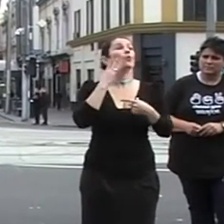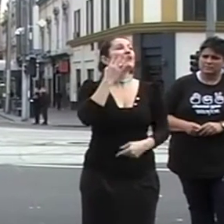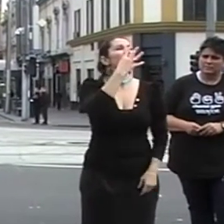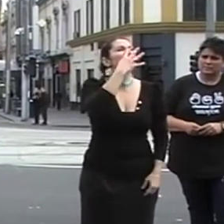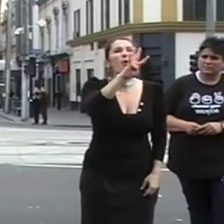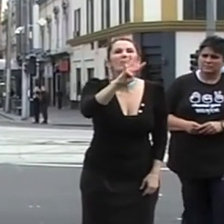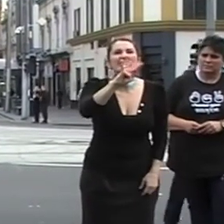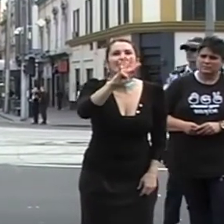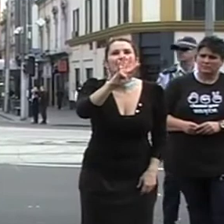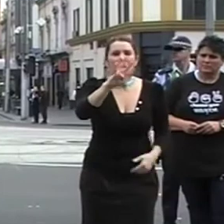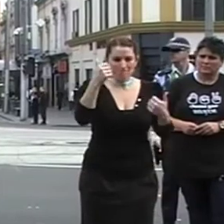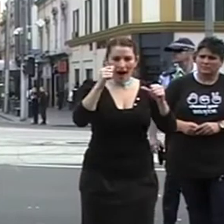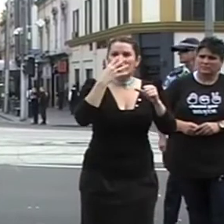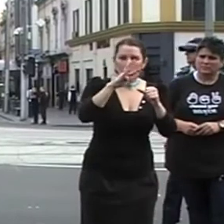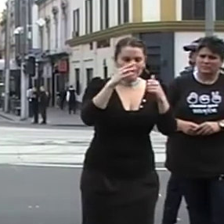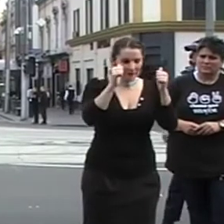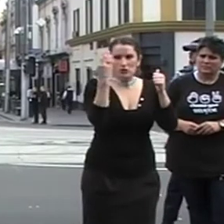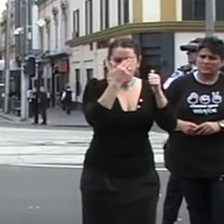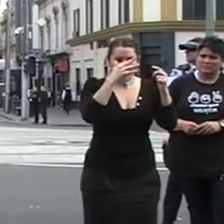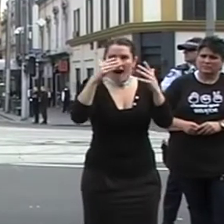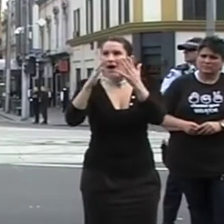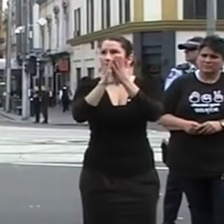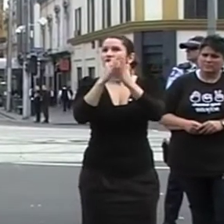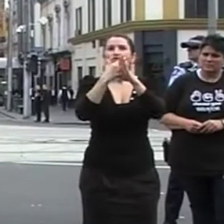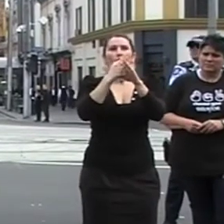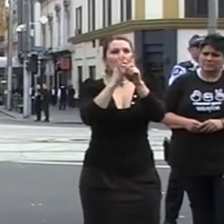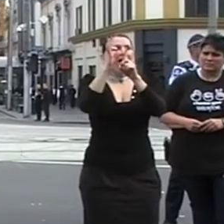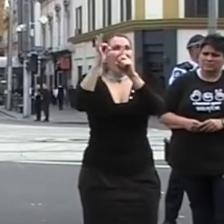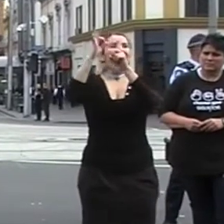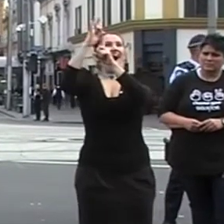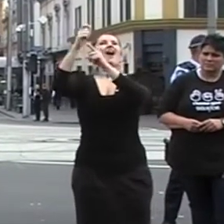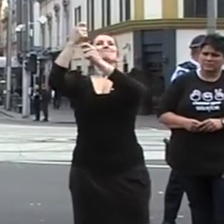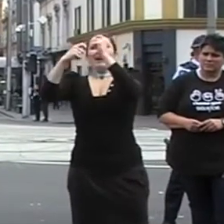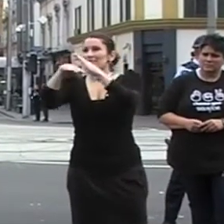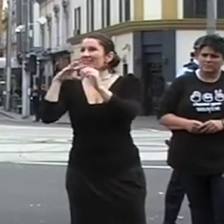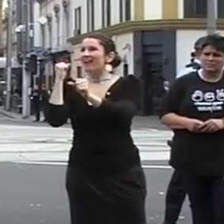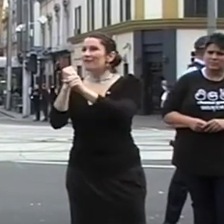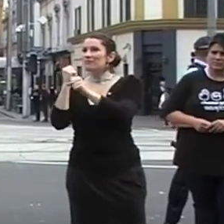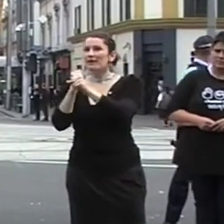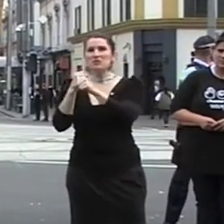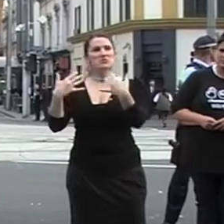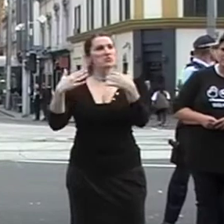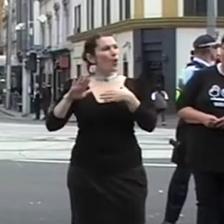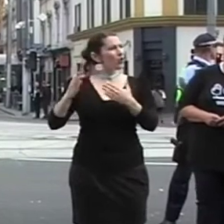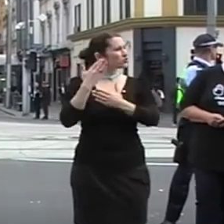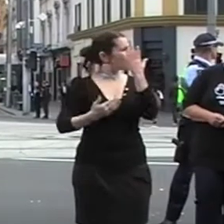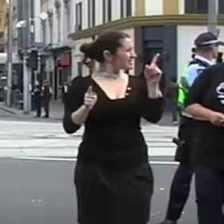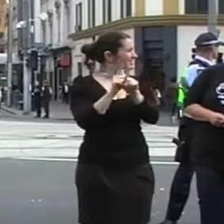fulfilling and better paid job. And Colleen's story is typical of hundreds of thousands of people who have found a better pathway through